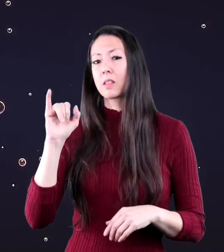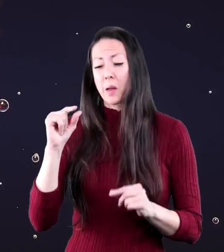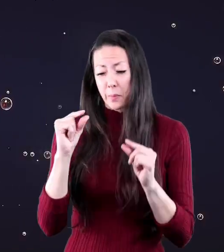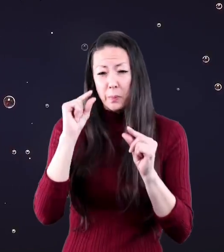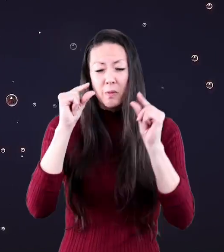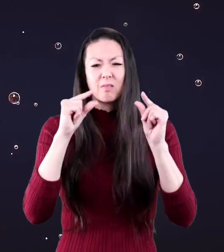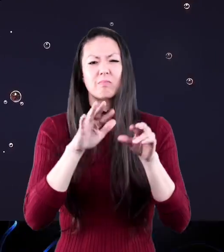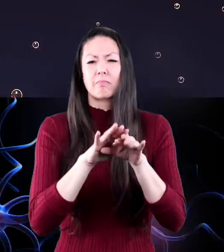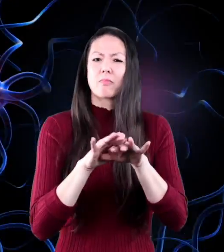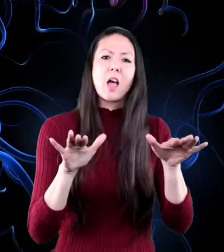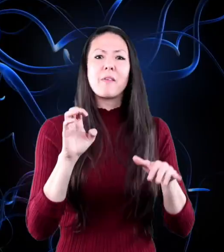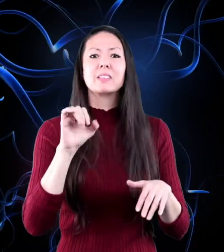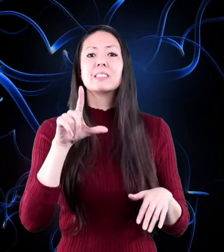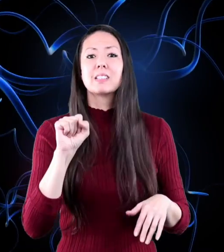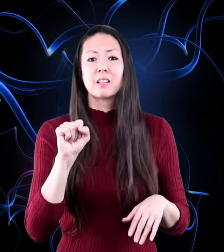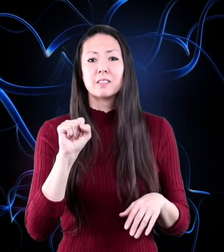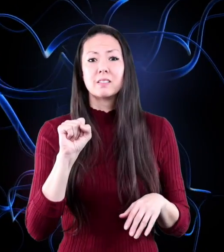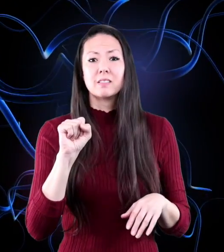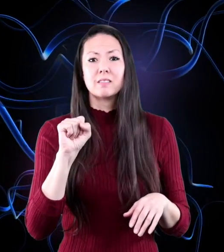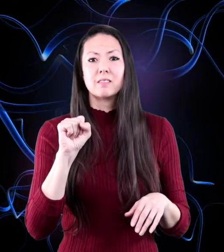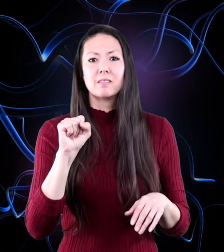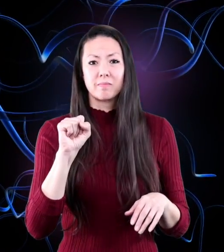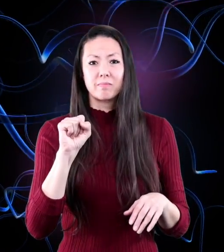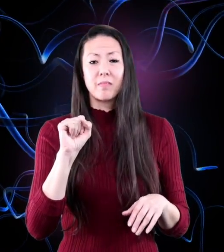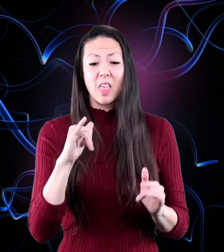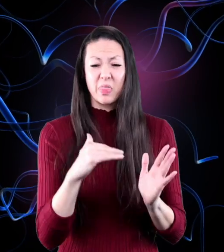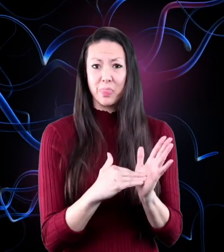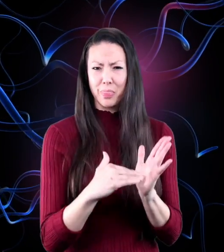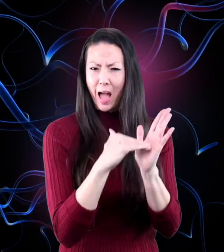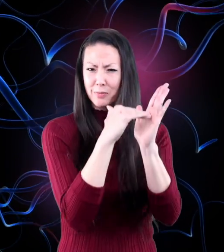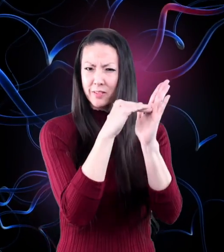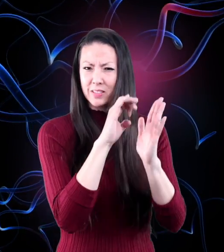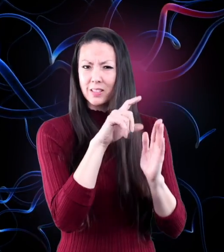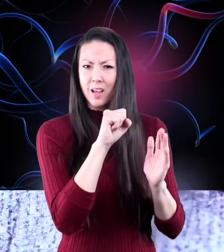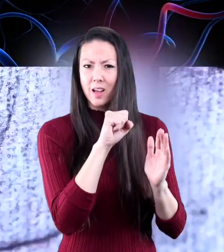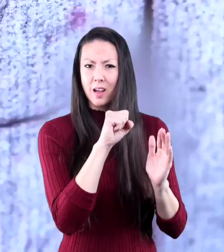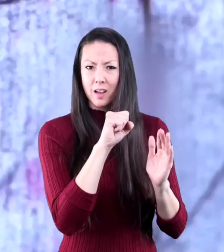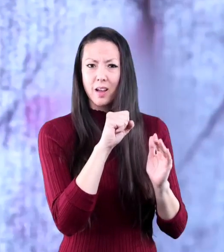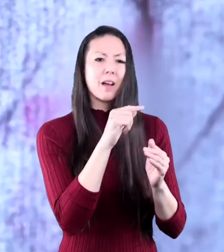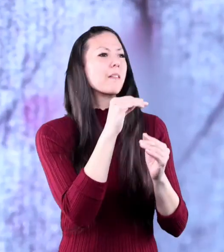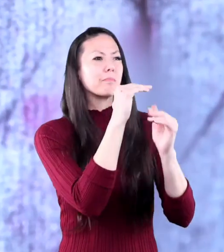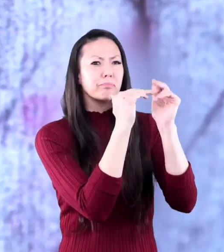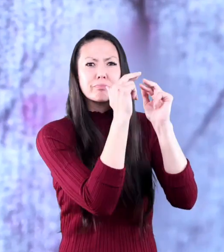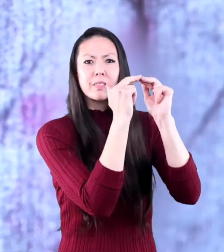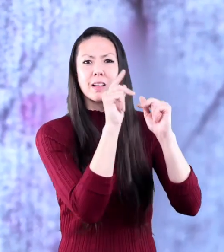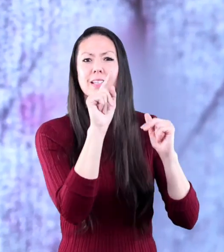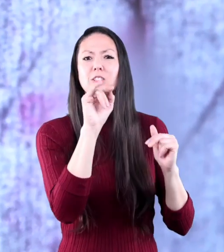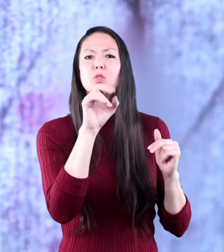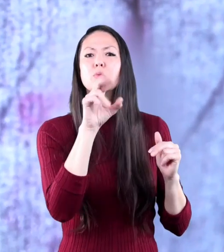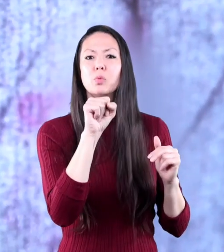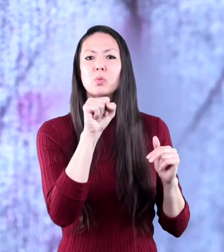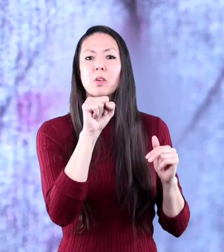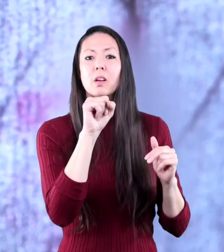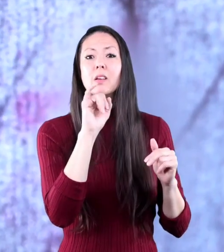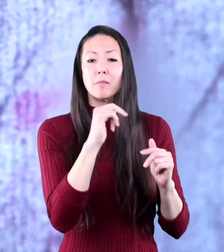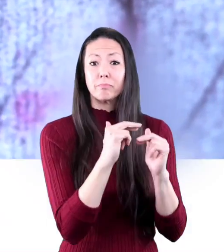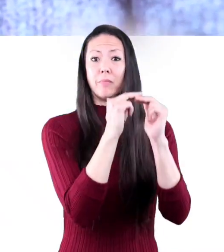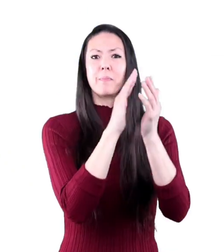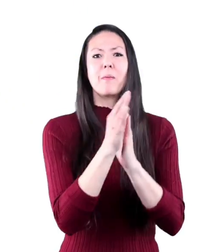molecules then make up various cells thousands of those cells make up tissues and tissues make up organs